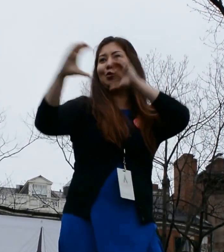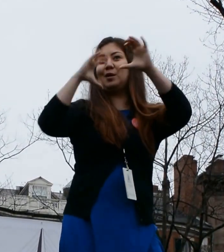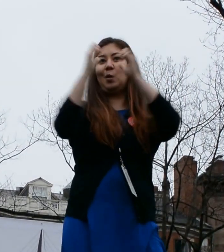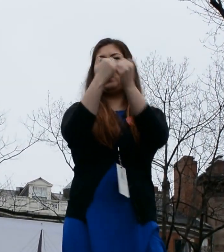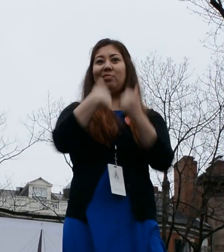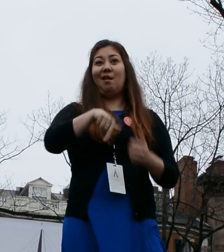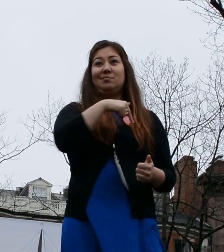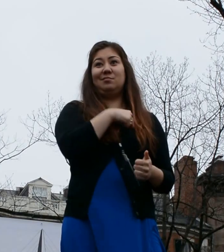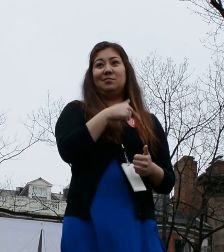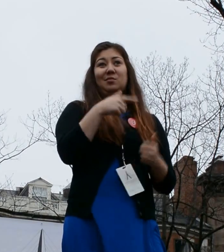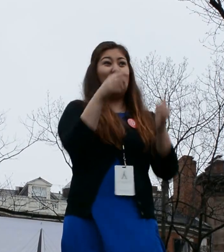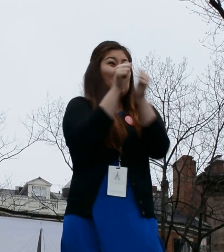with us.